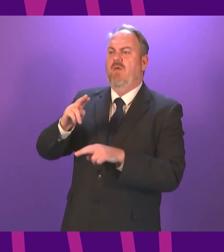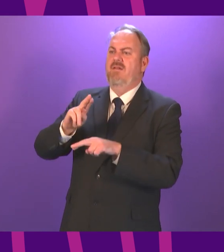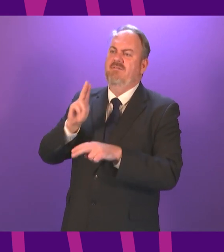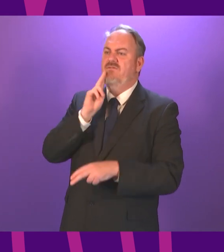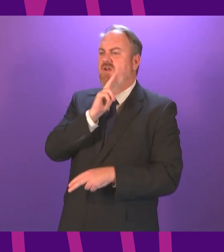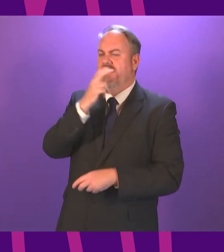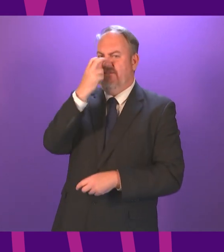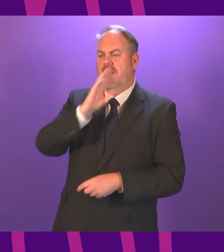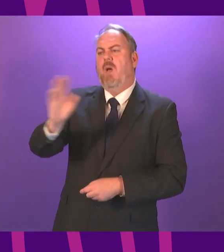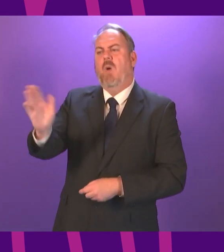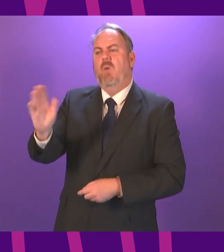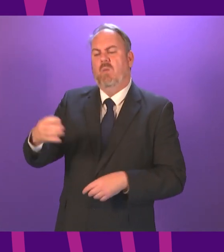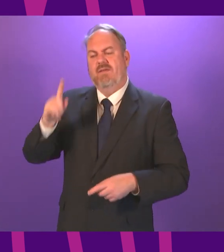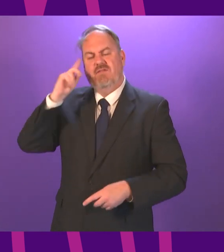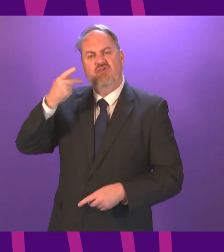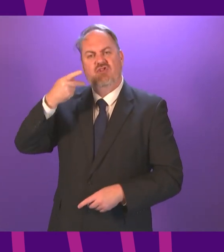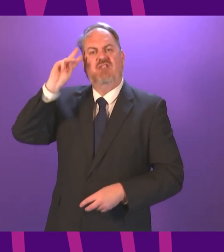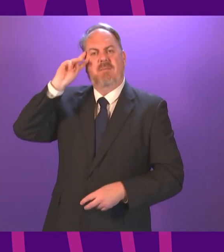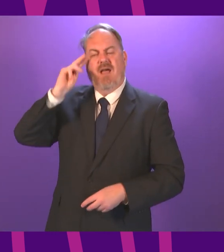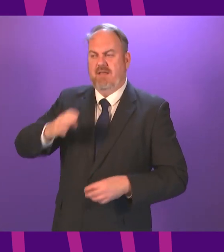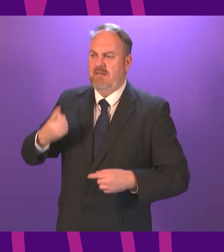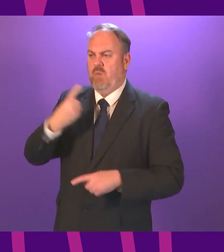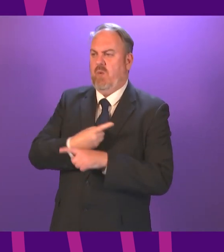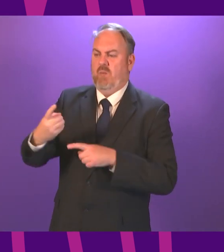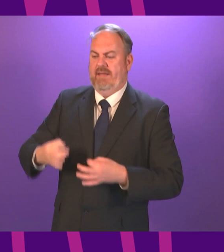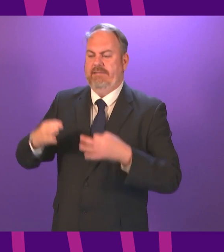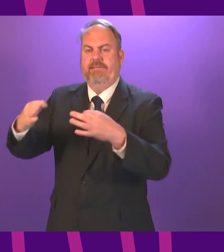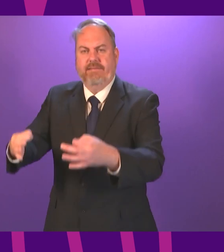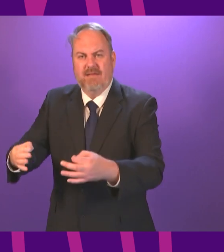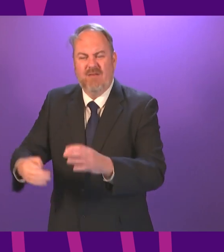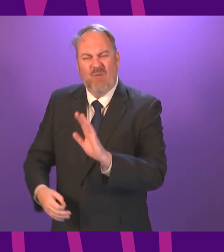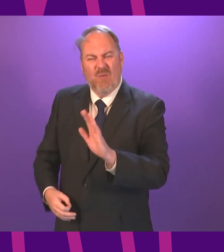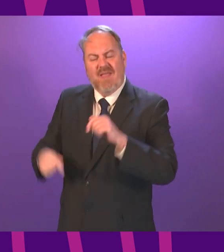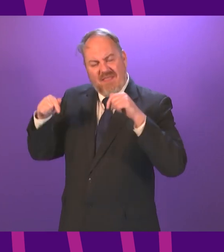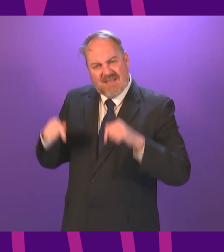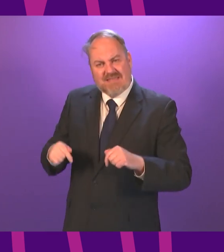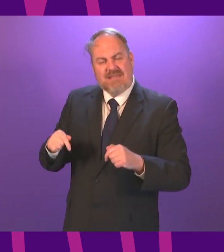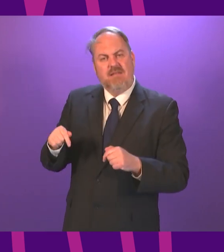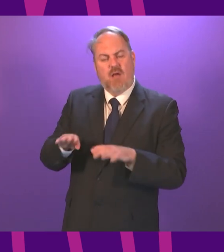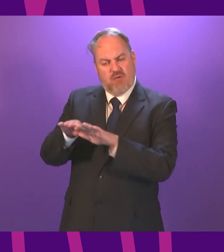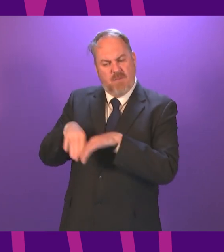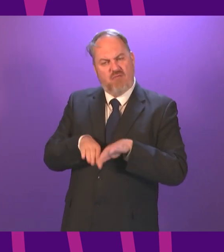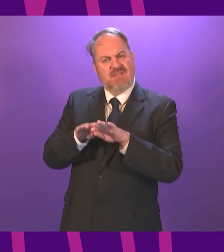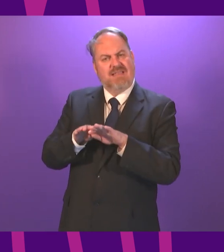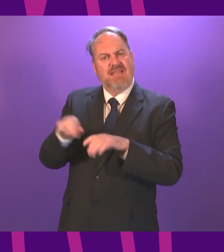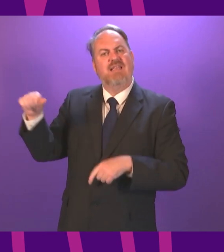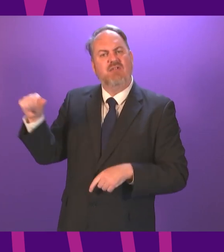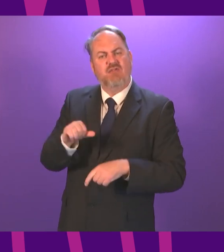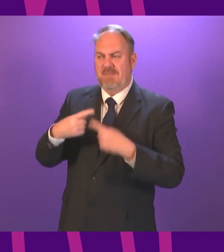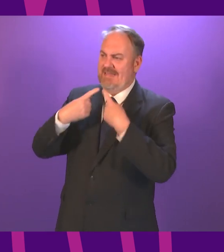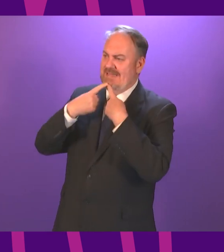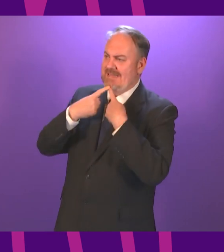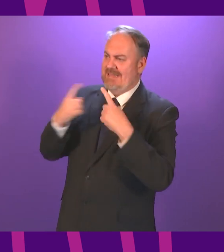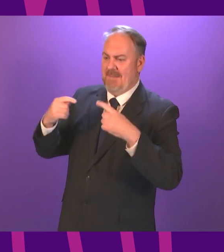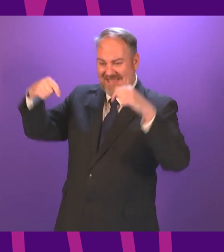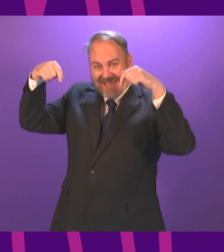week. We are in a parliamentary democracy. We should be having statements of such importance made in this parliament, not in a TV